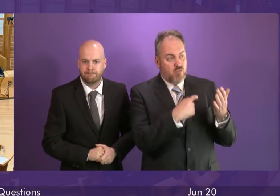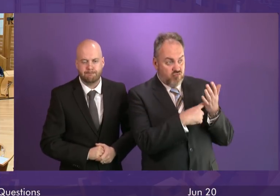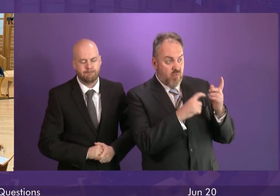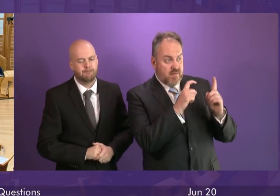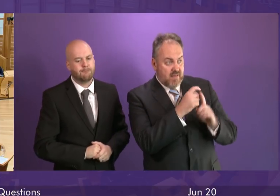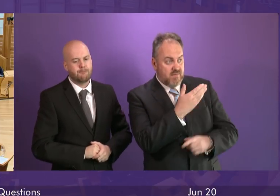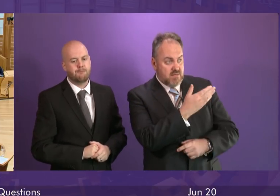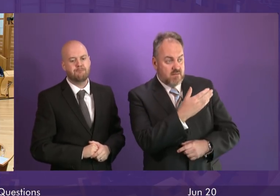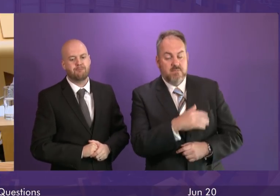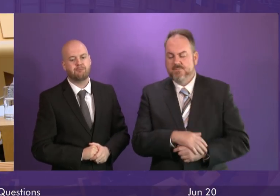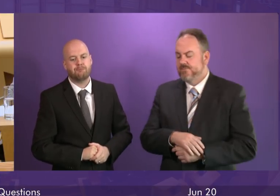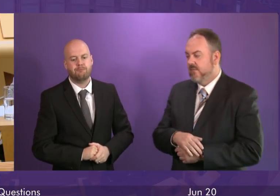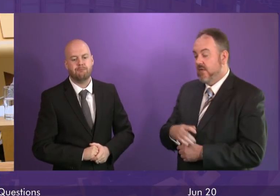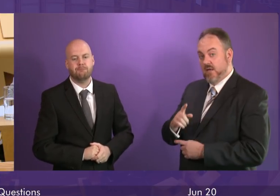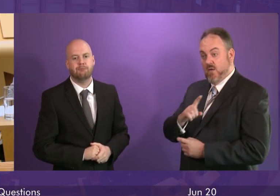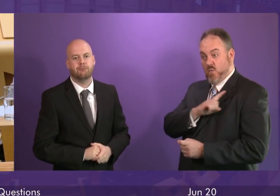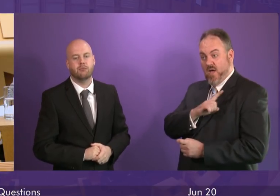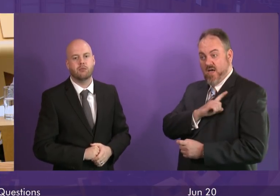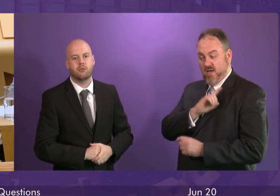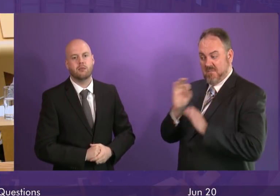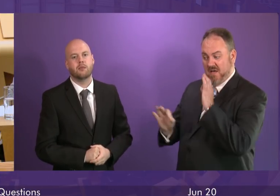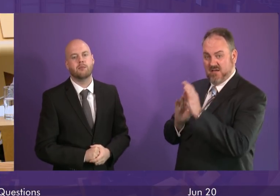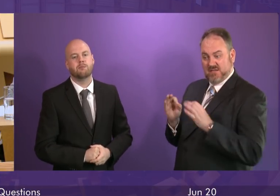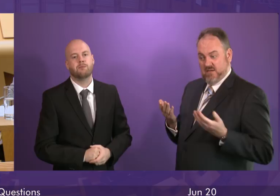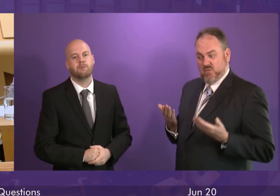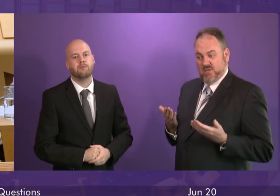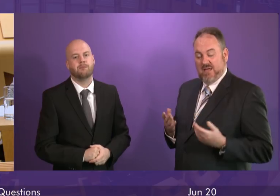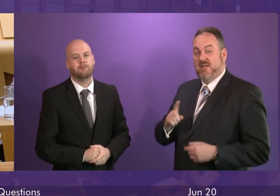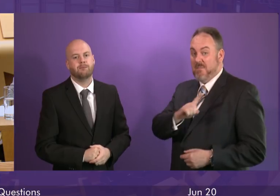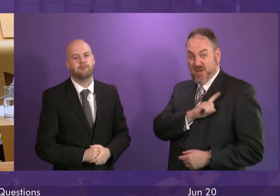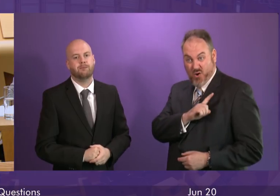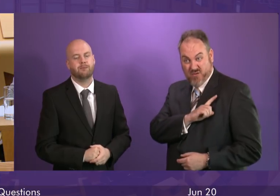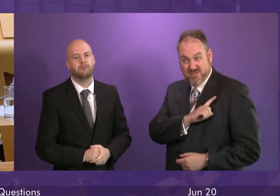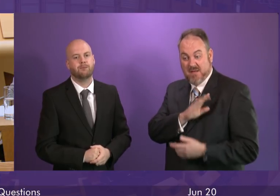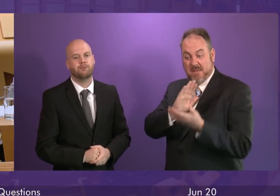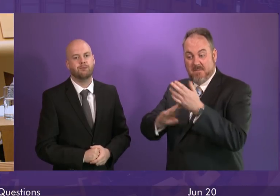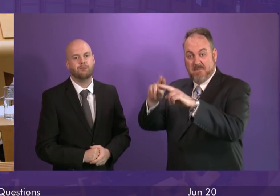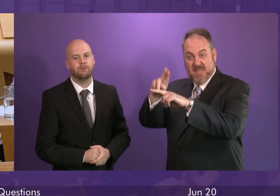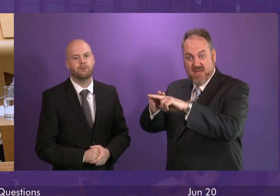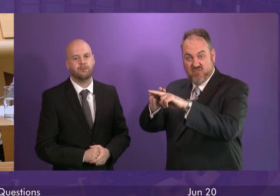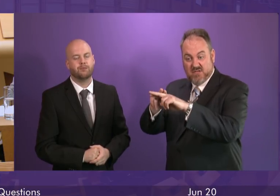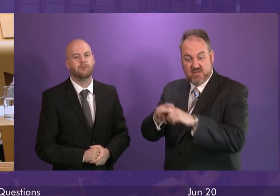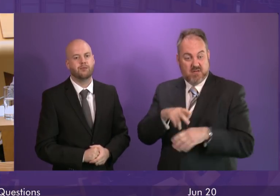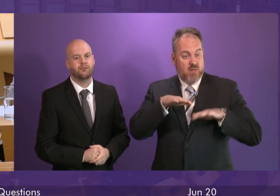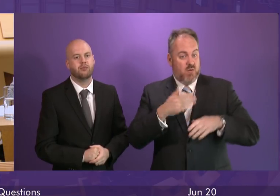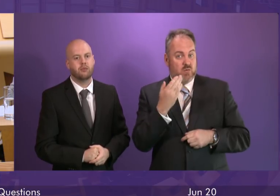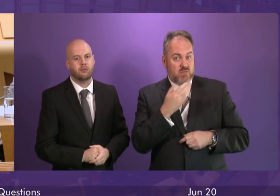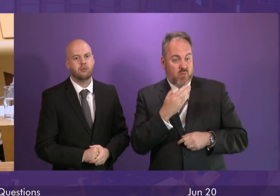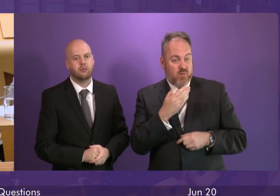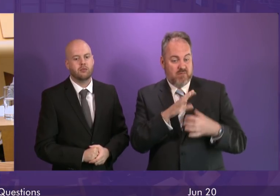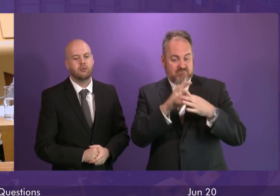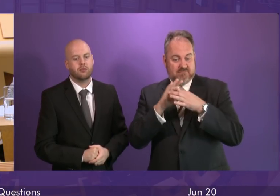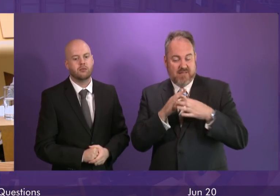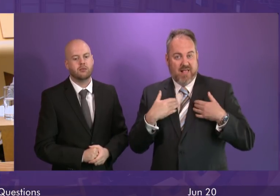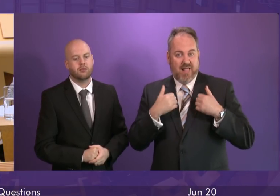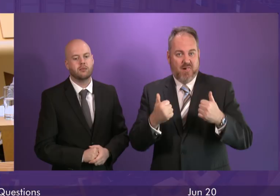I had been asked to raise this today because trust between parents and staff at the school and the local government and health authorities is